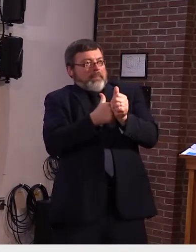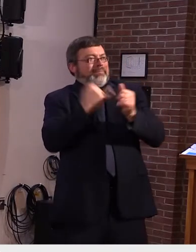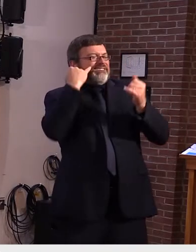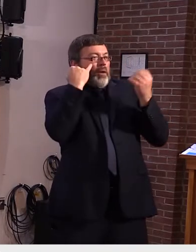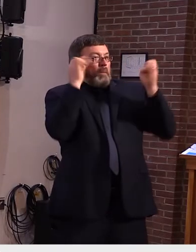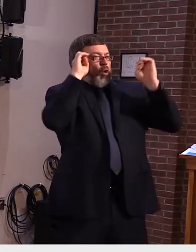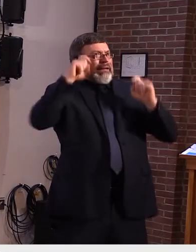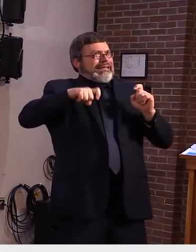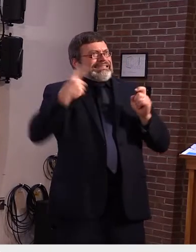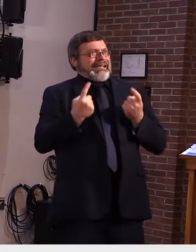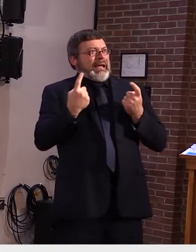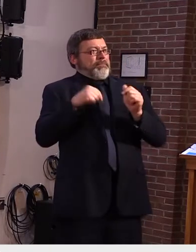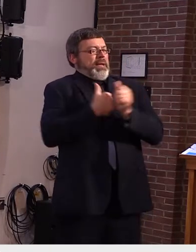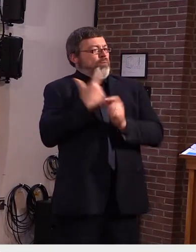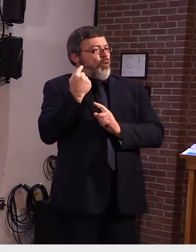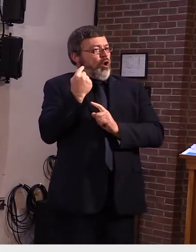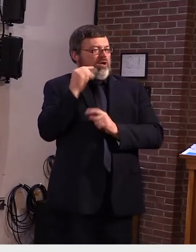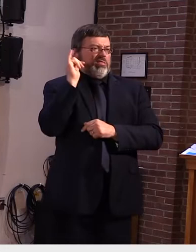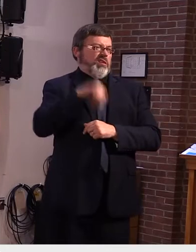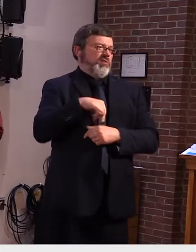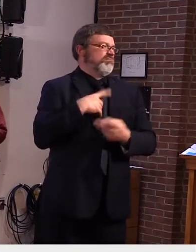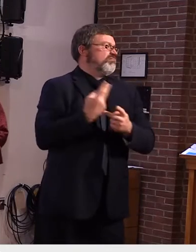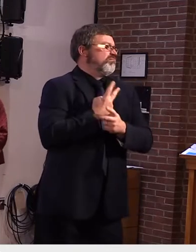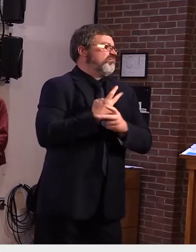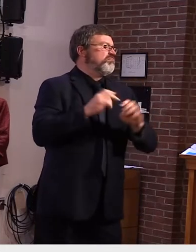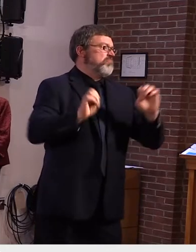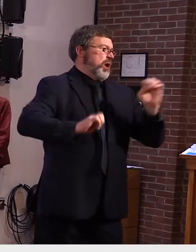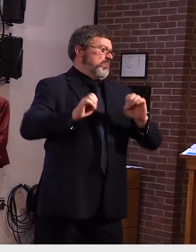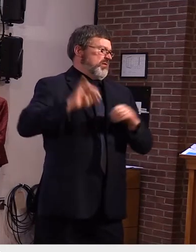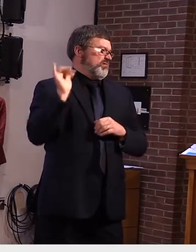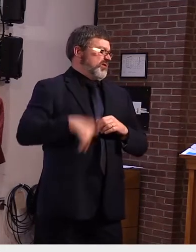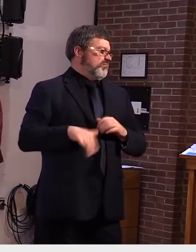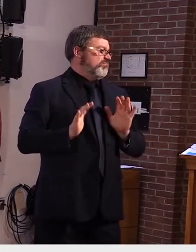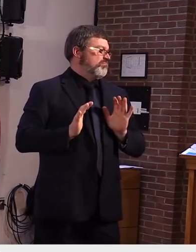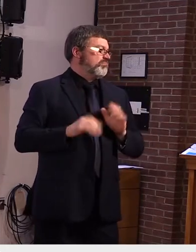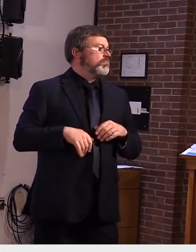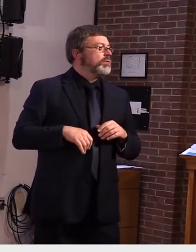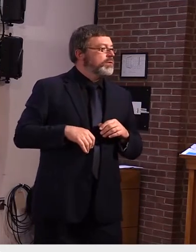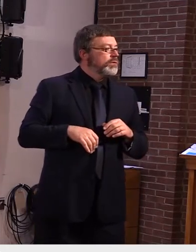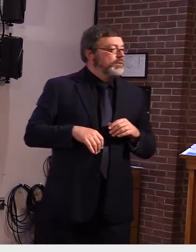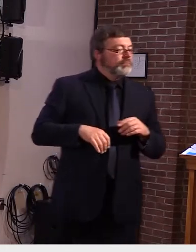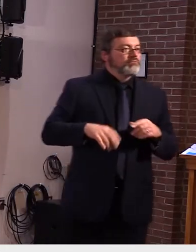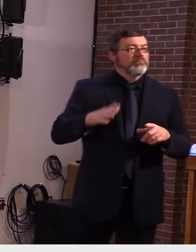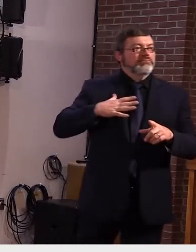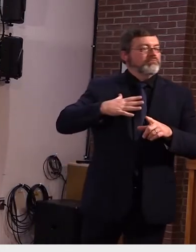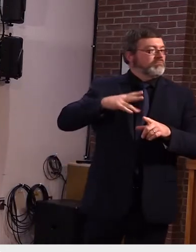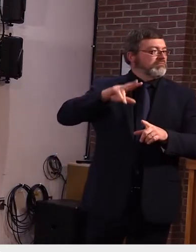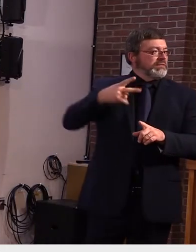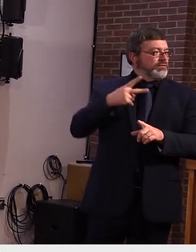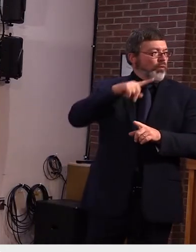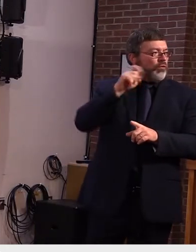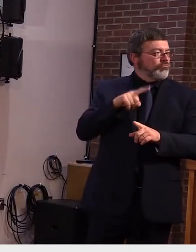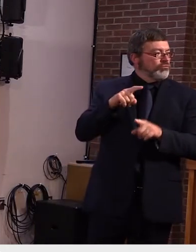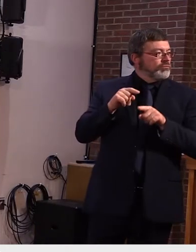so the idea if i understand this is experimenting with possibilities